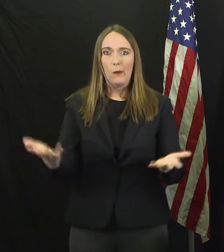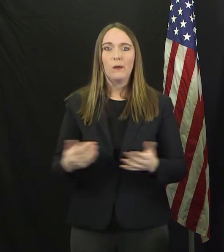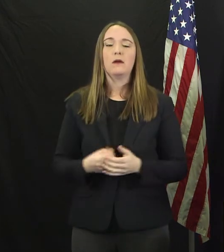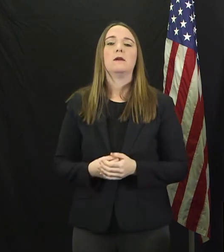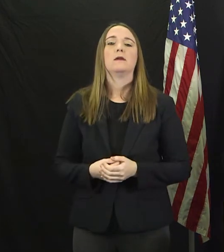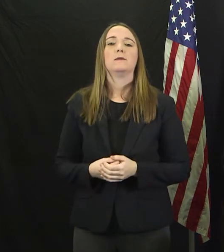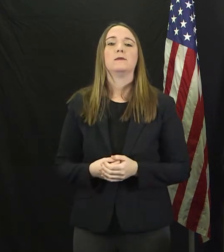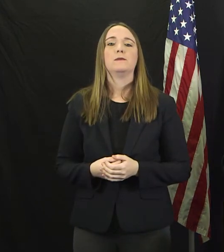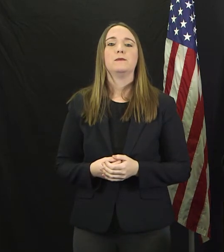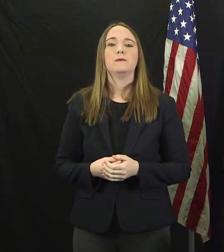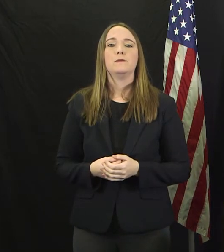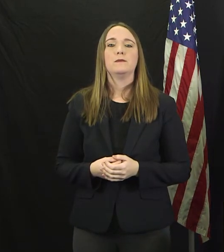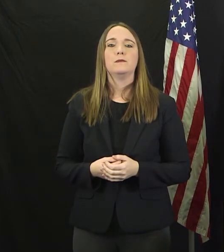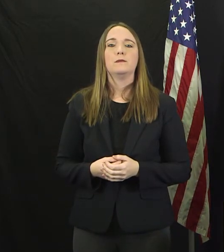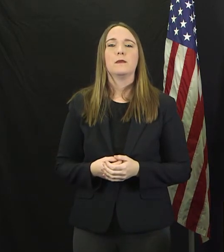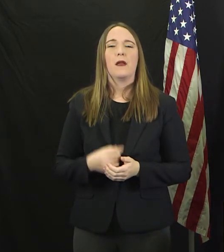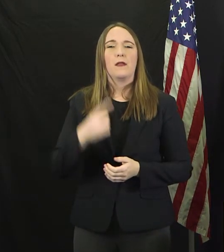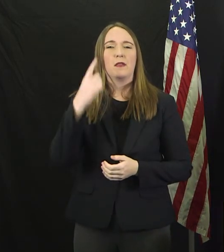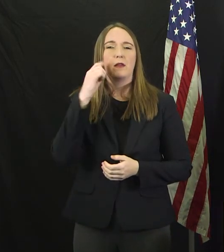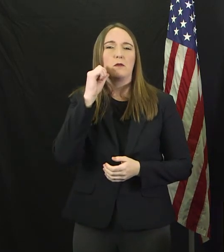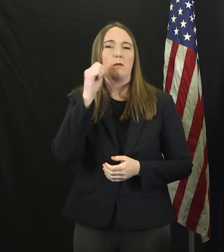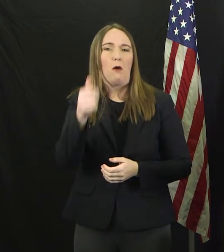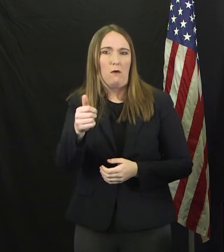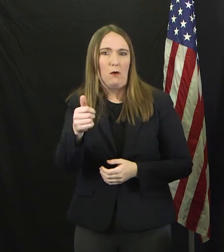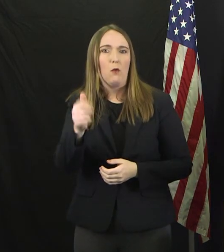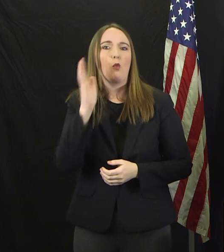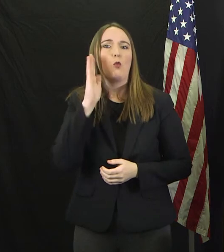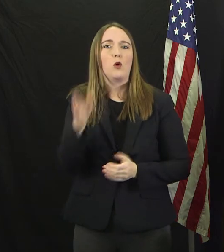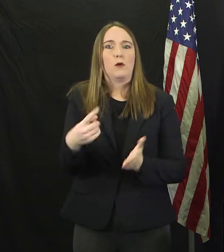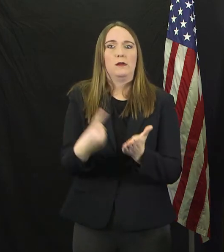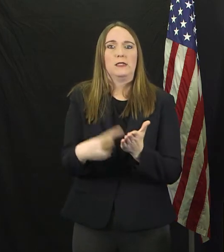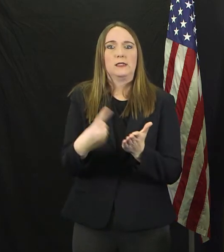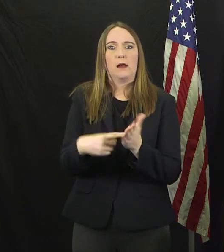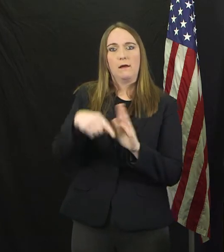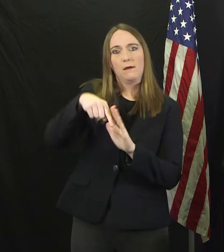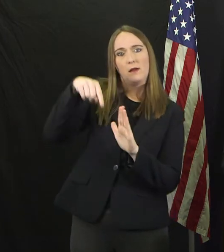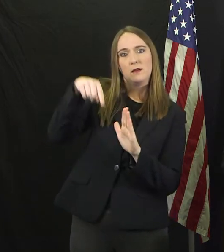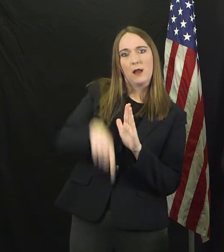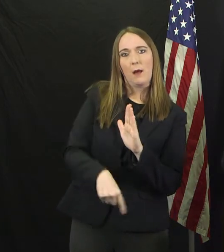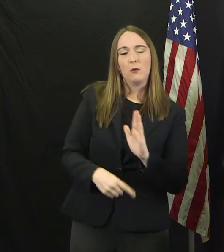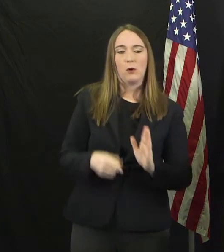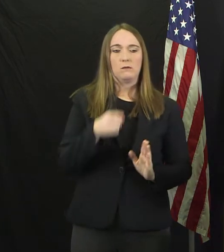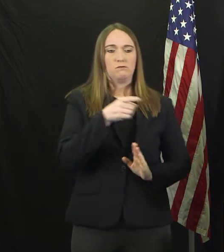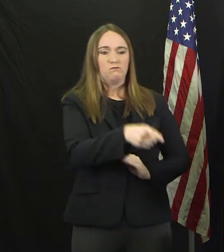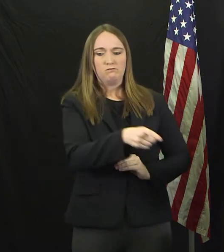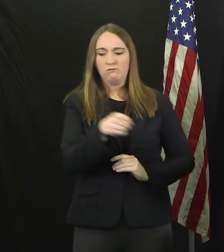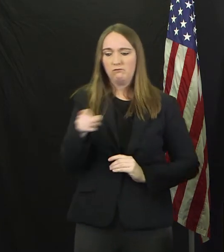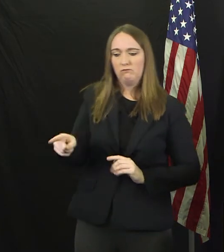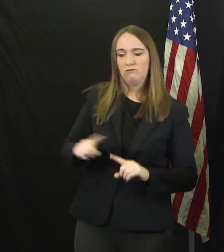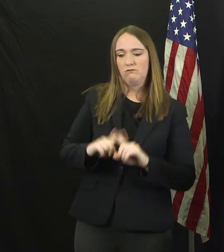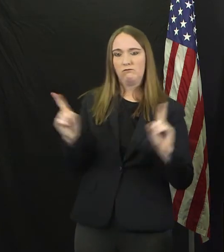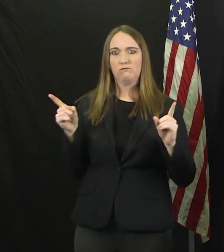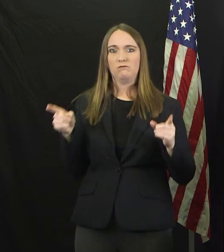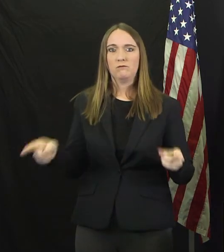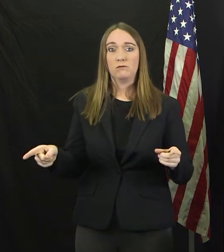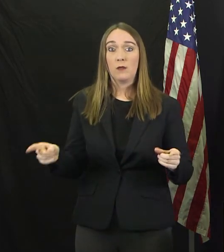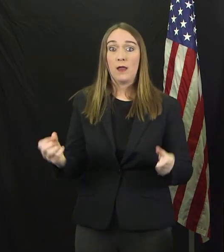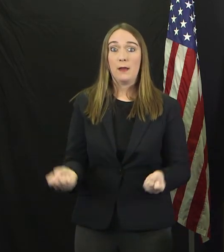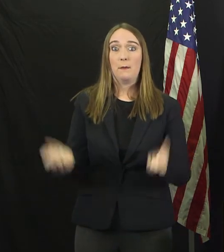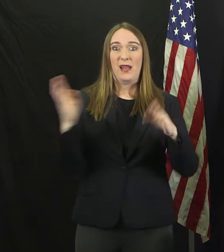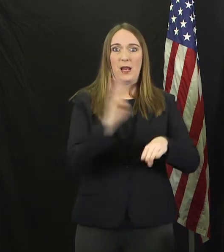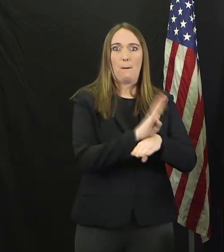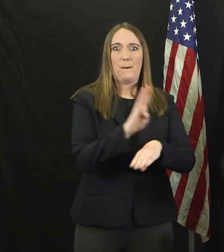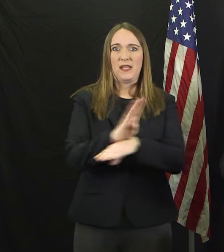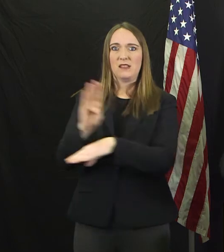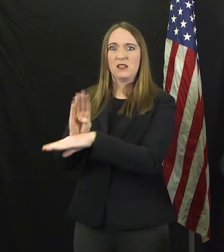as tomorrow, I think there's going to be a lot more conversation about essential and non-essential and that the business community is going to have lots of questions. And